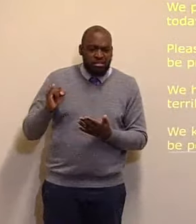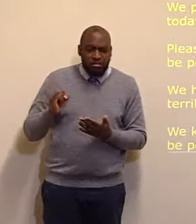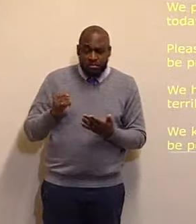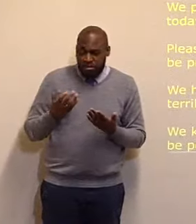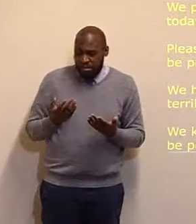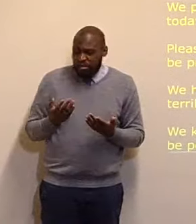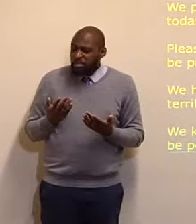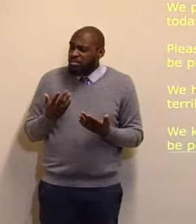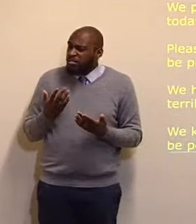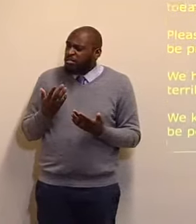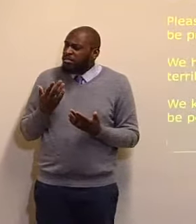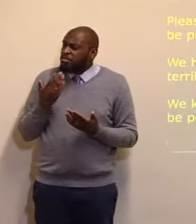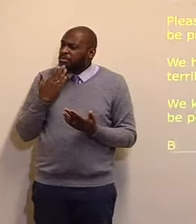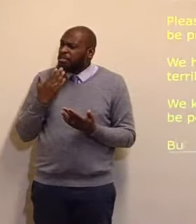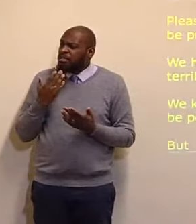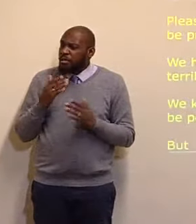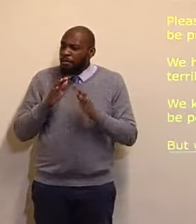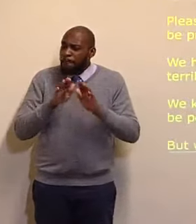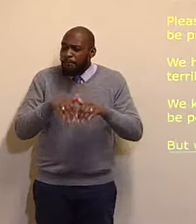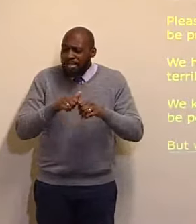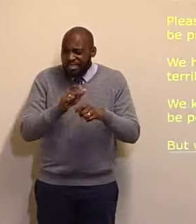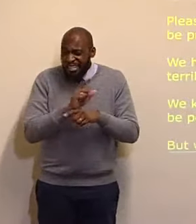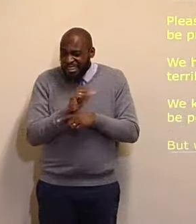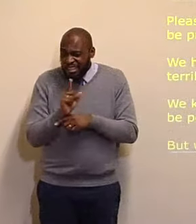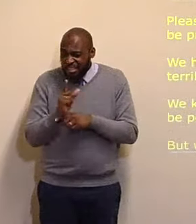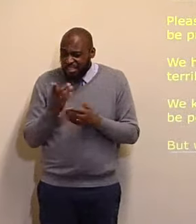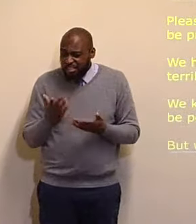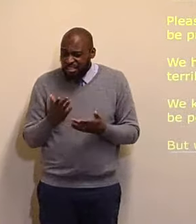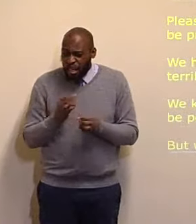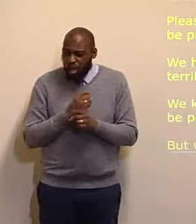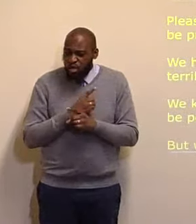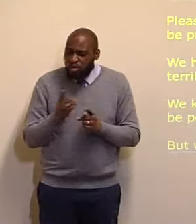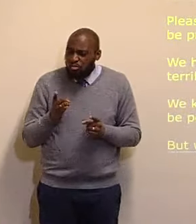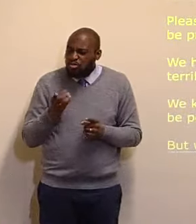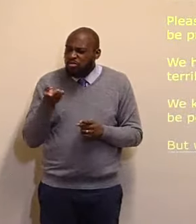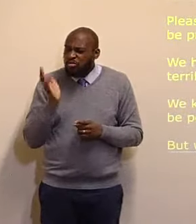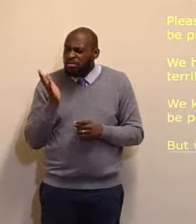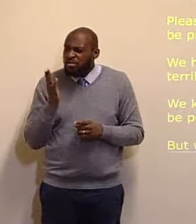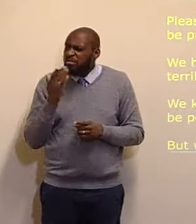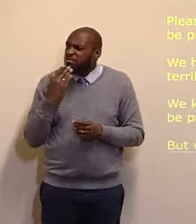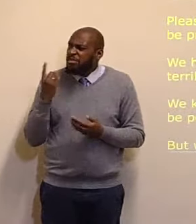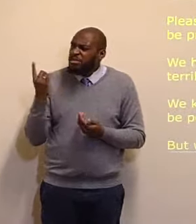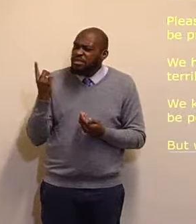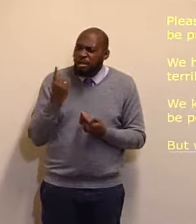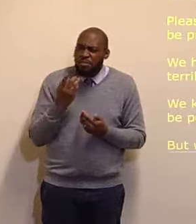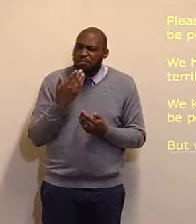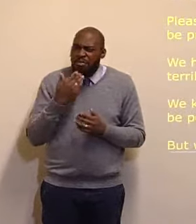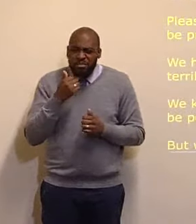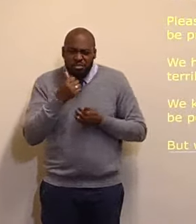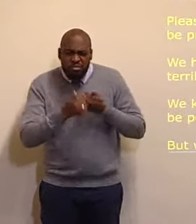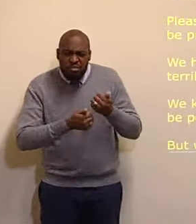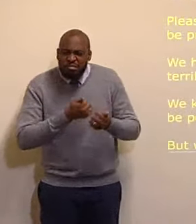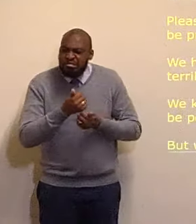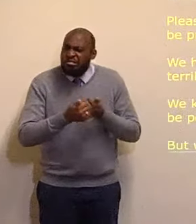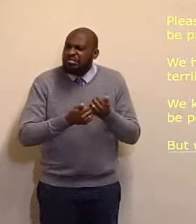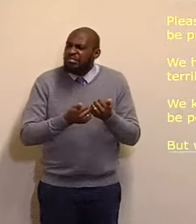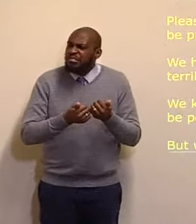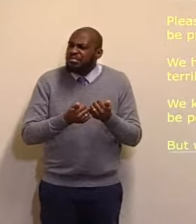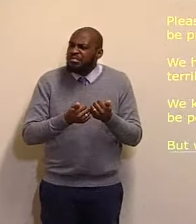to preach the gospel, of redeeming grace, we pray, Lord, that thou will be, favorable to us, that many, will come to